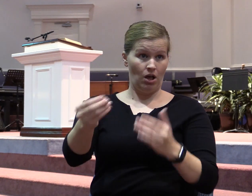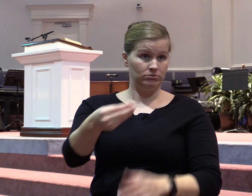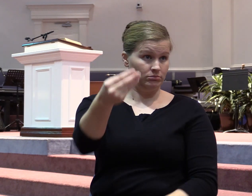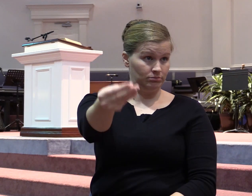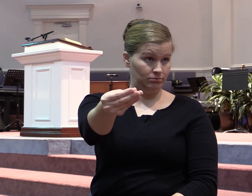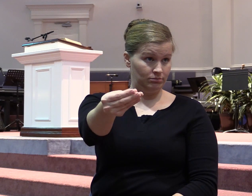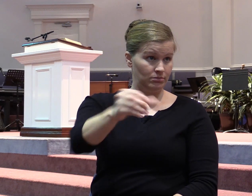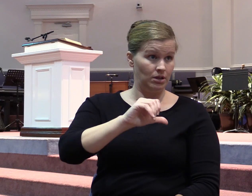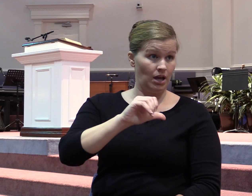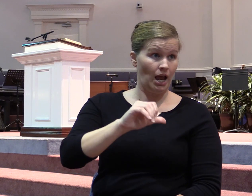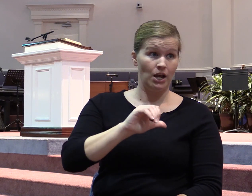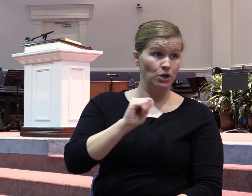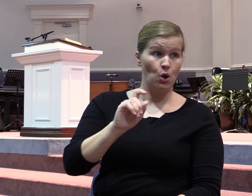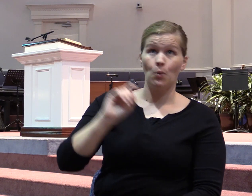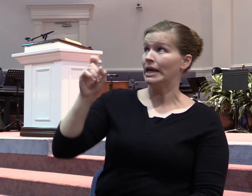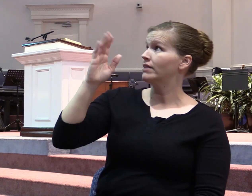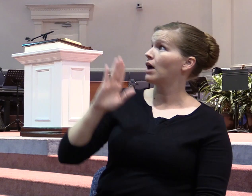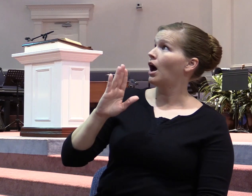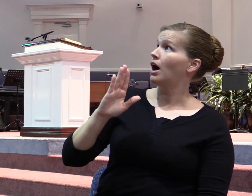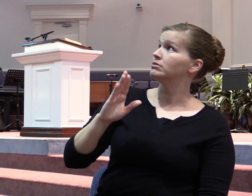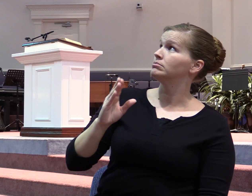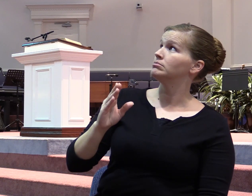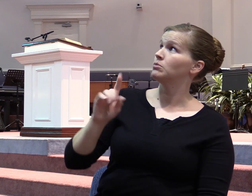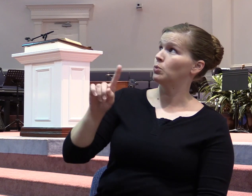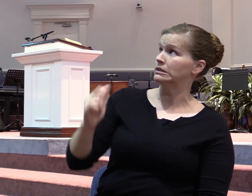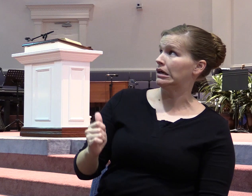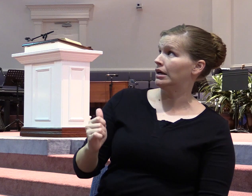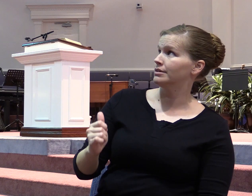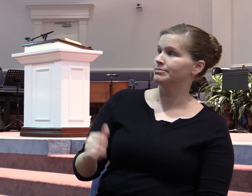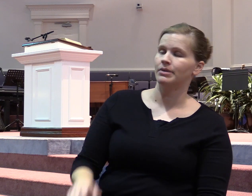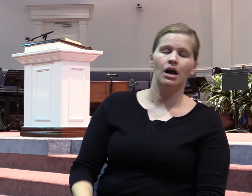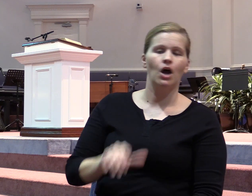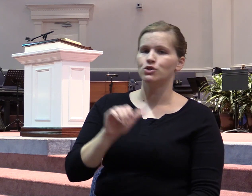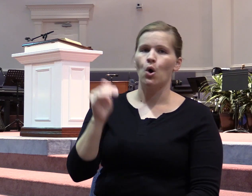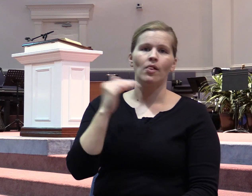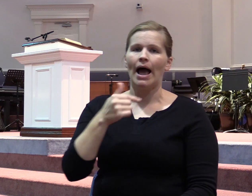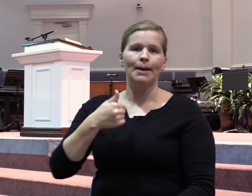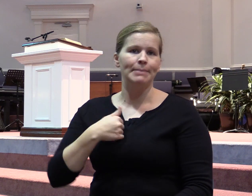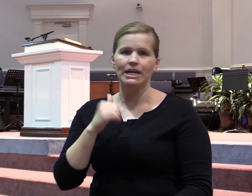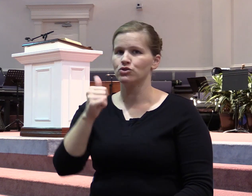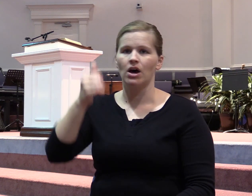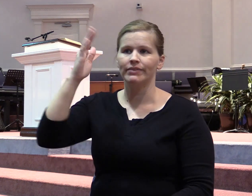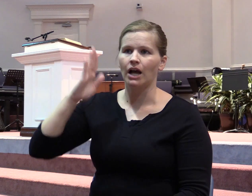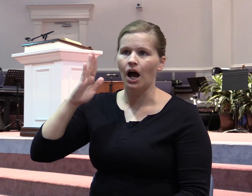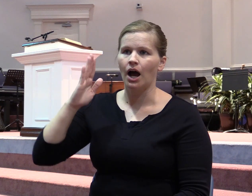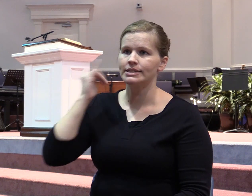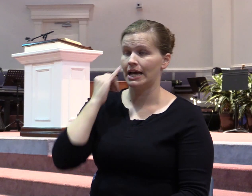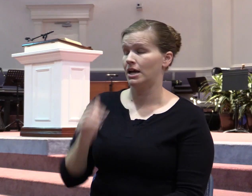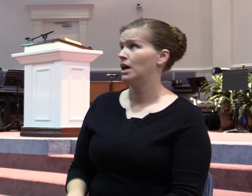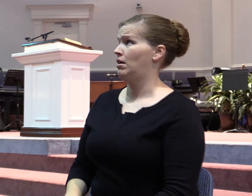don't you dare lie to me, yourself, and to God and say if you give me a million, I'll give the church a